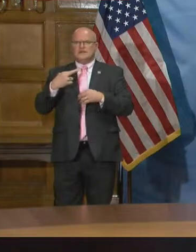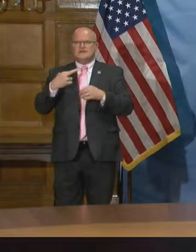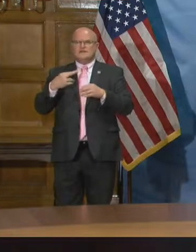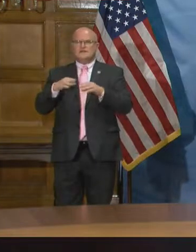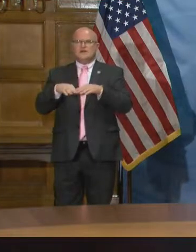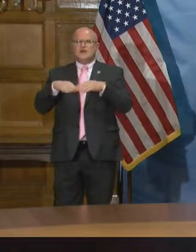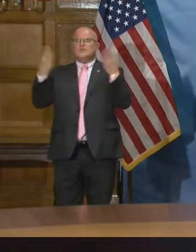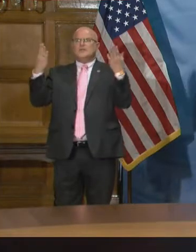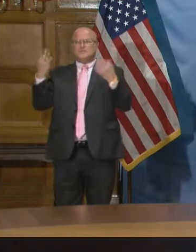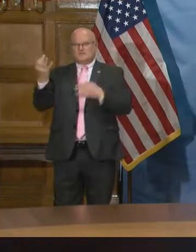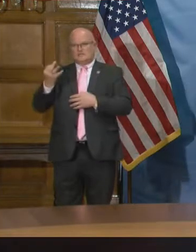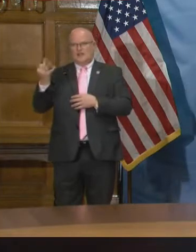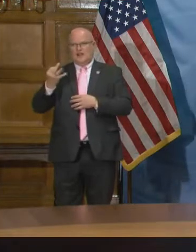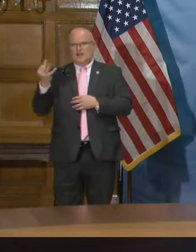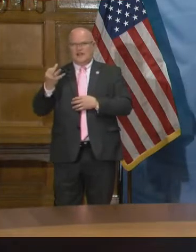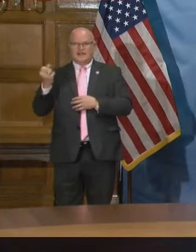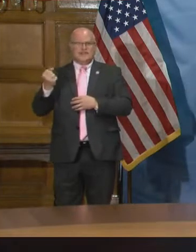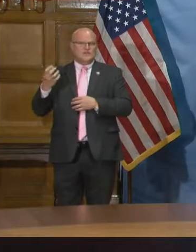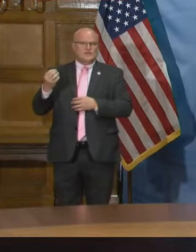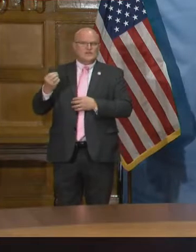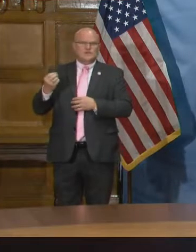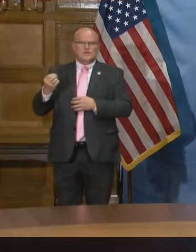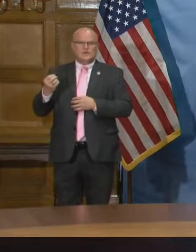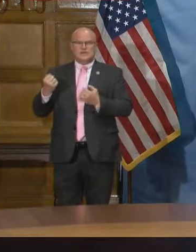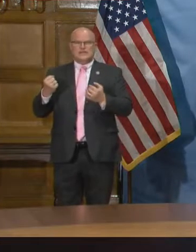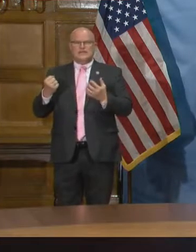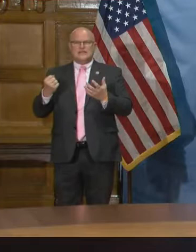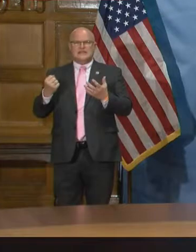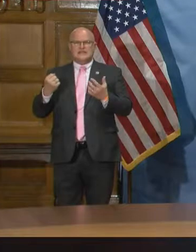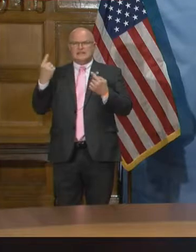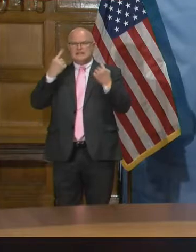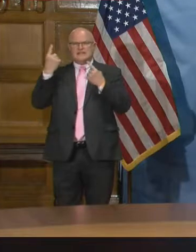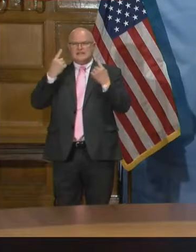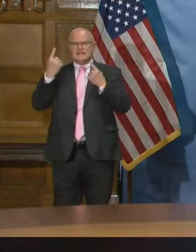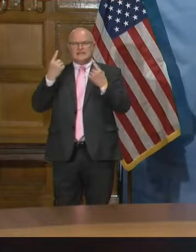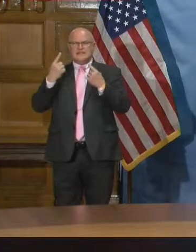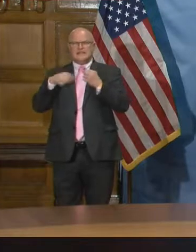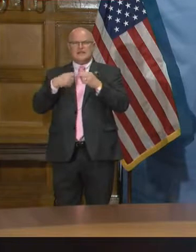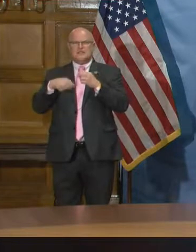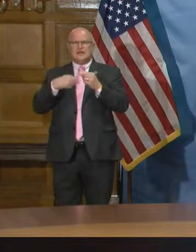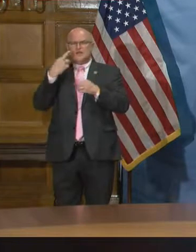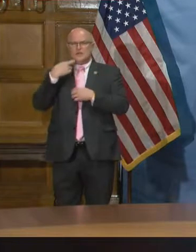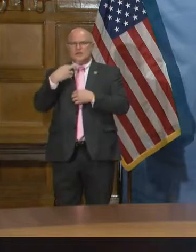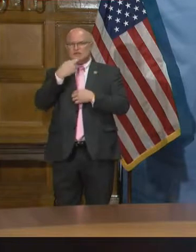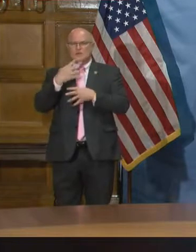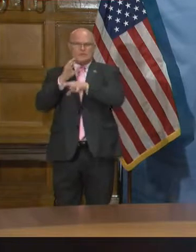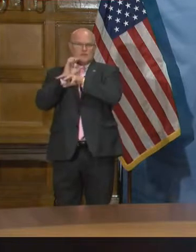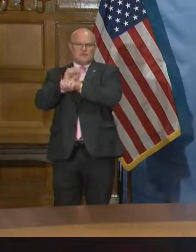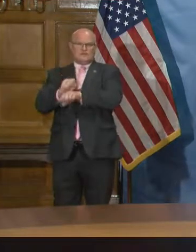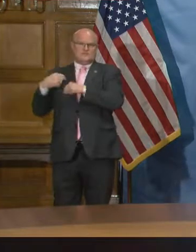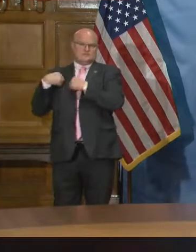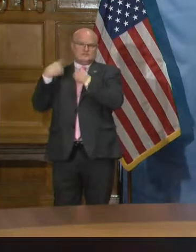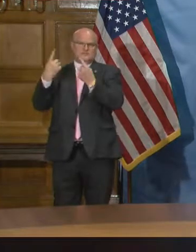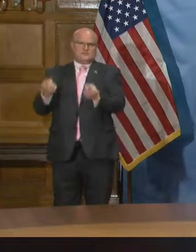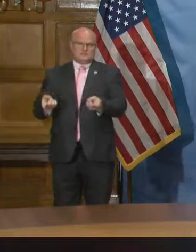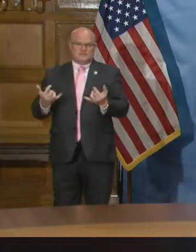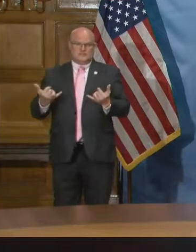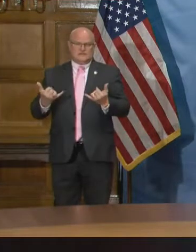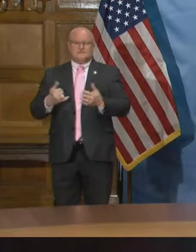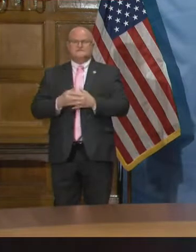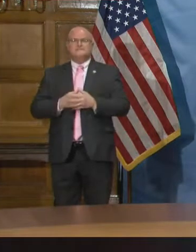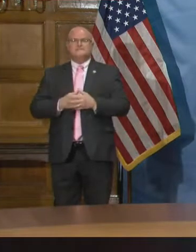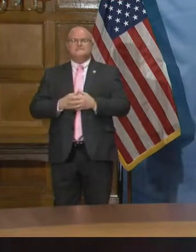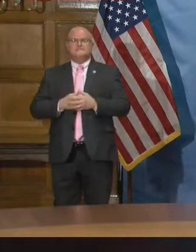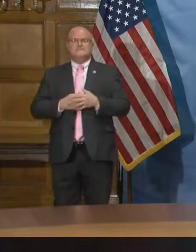starting on Friday. So was there any credence given to them considering, you know, kind of what the trend looked like, at least early on?